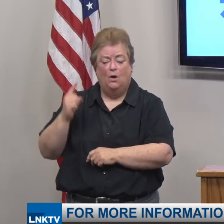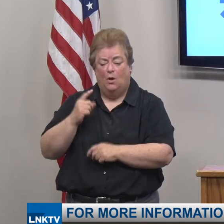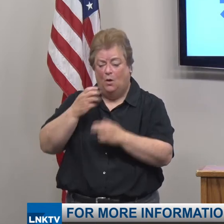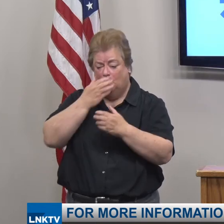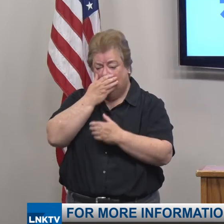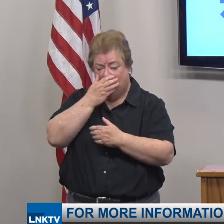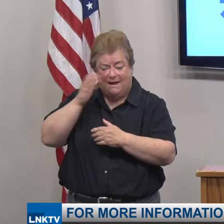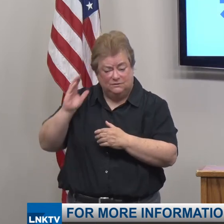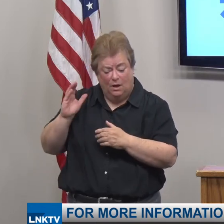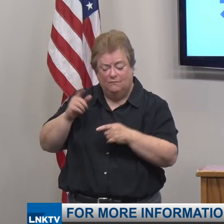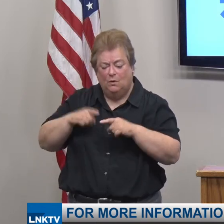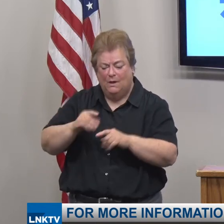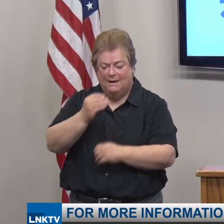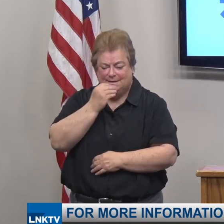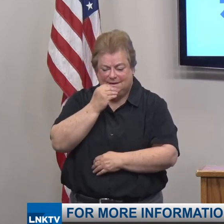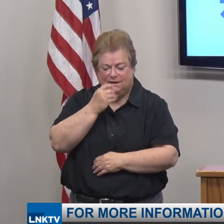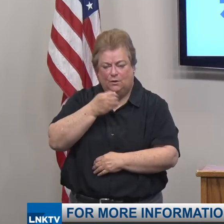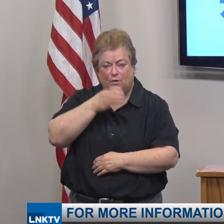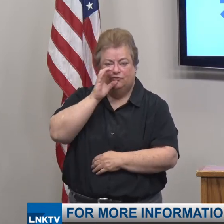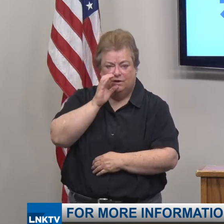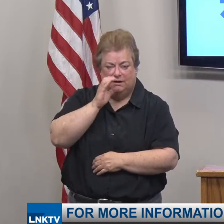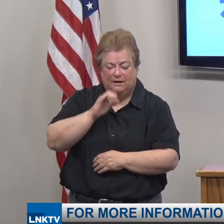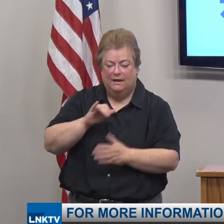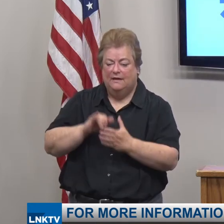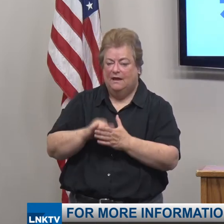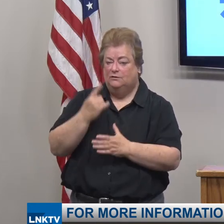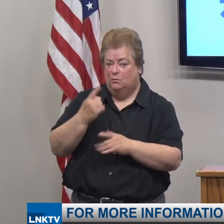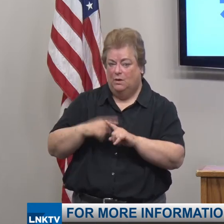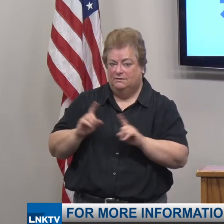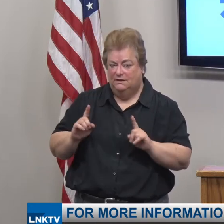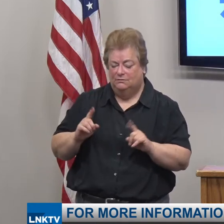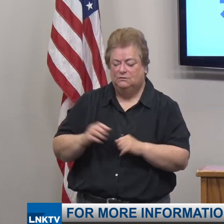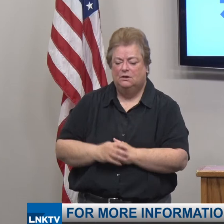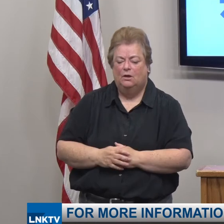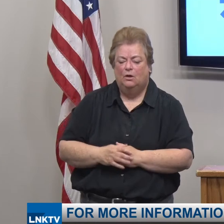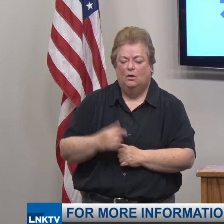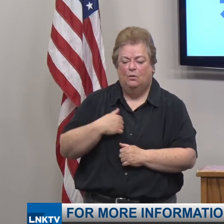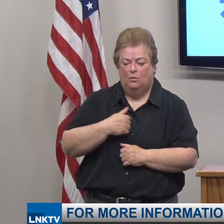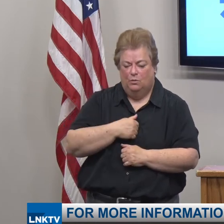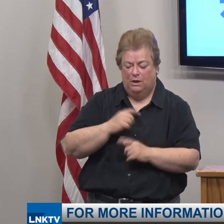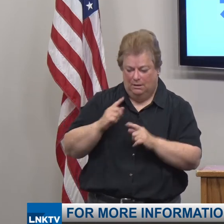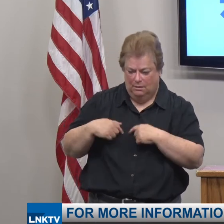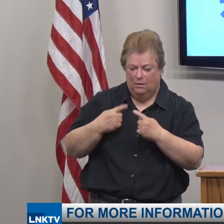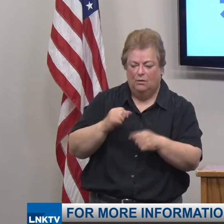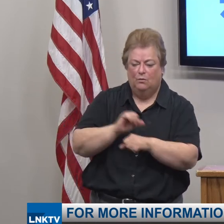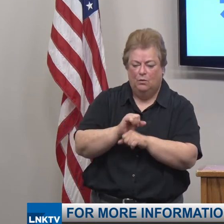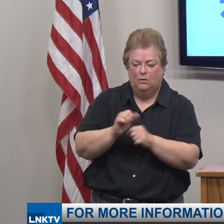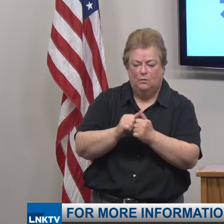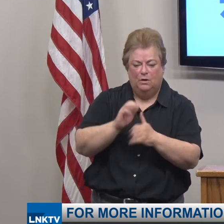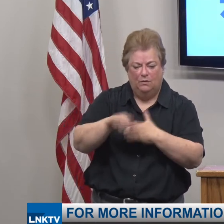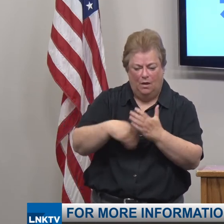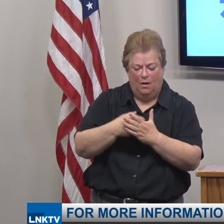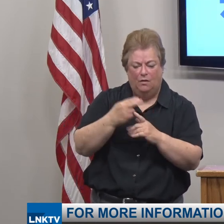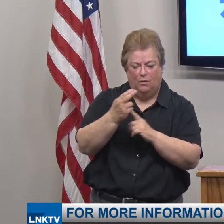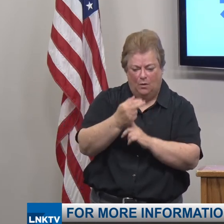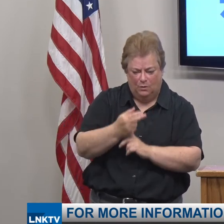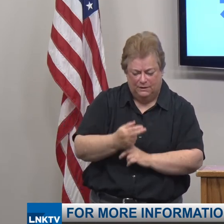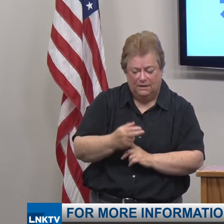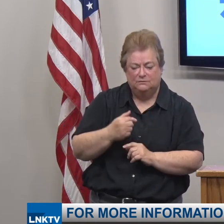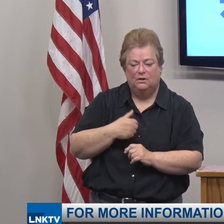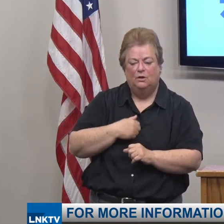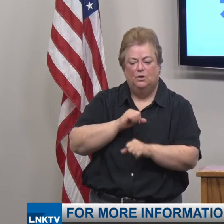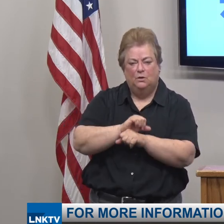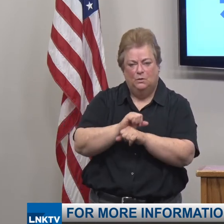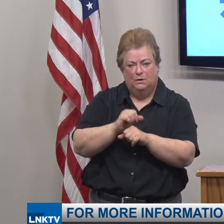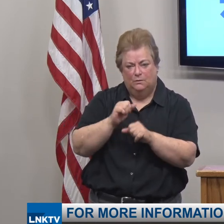to eat their food or have their drink. That's one difference. We have worked with all of our hotels. We continue to work with them